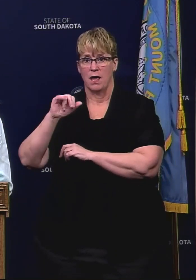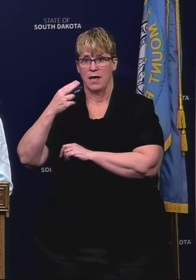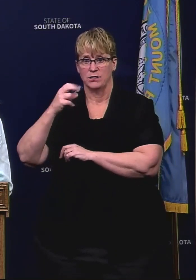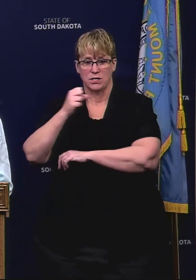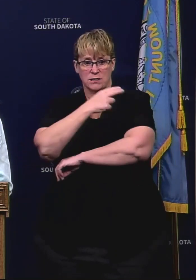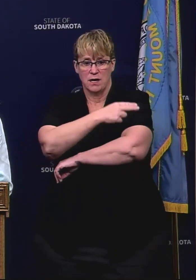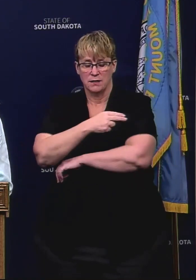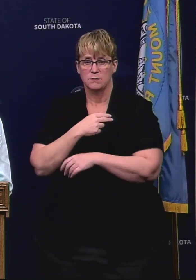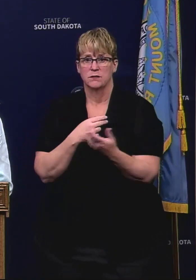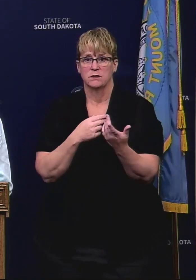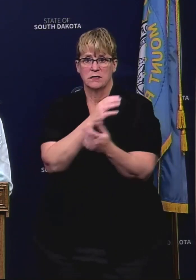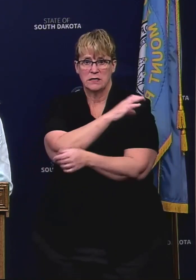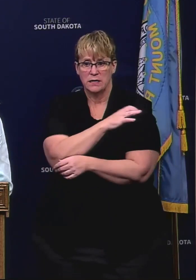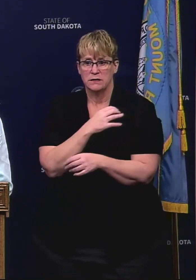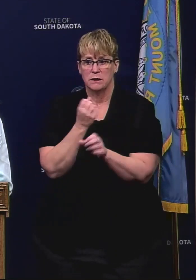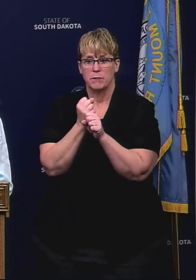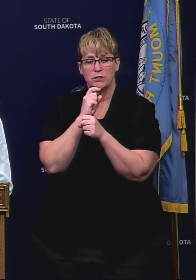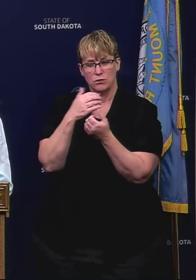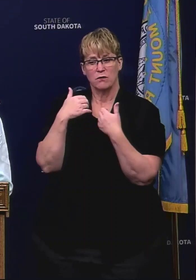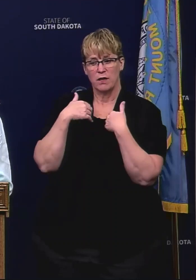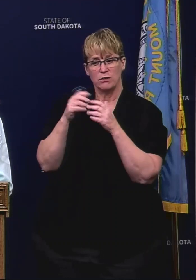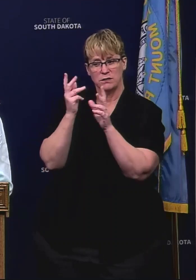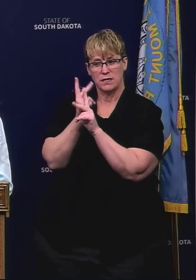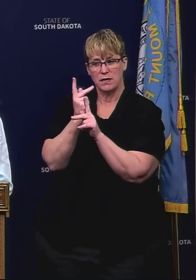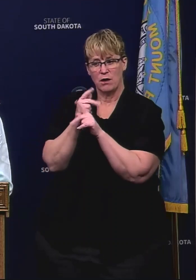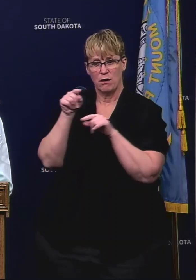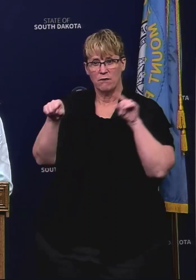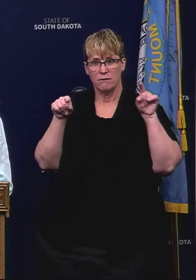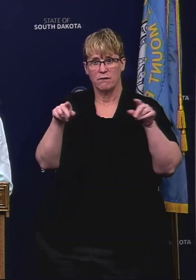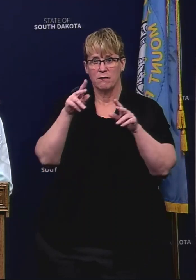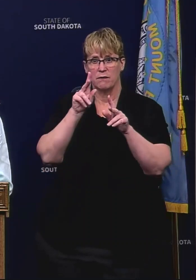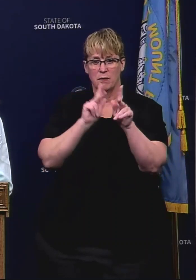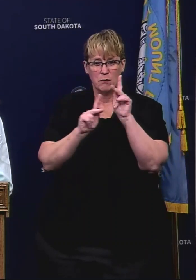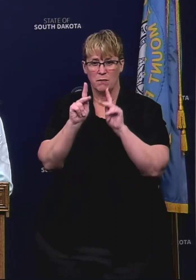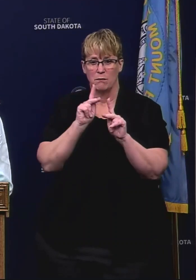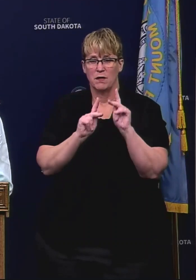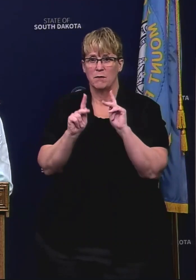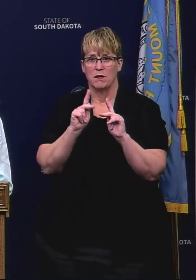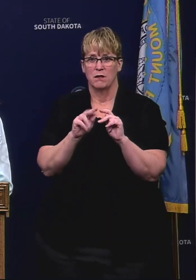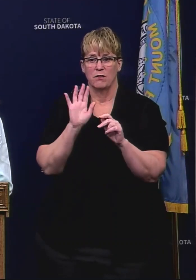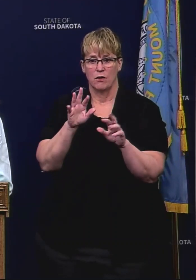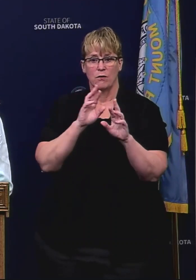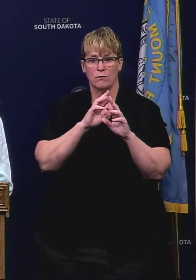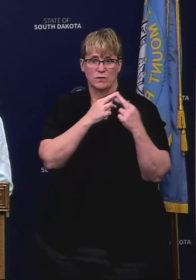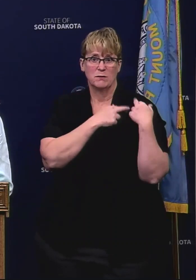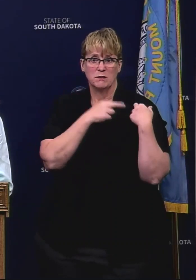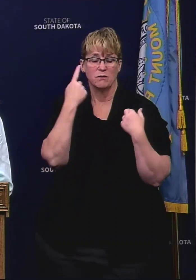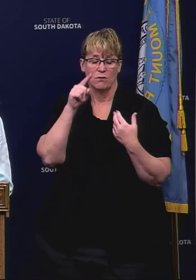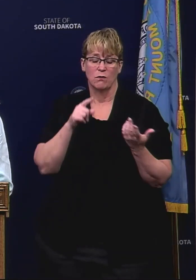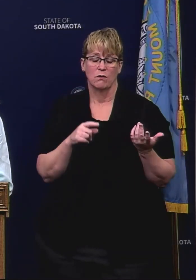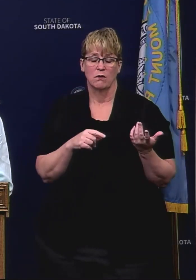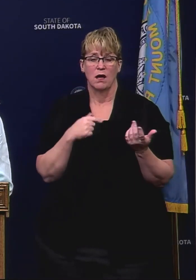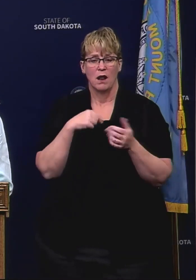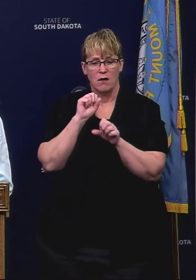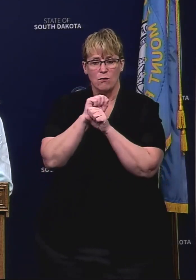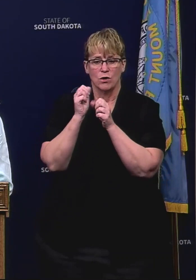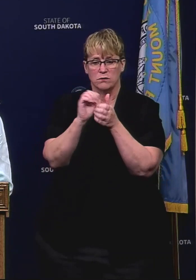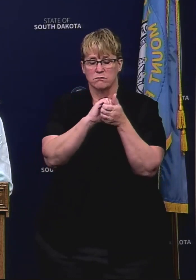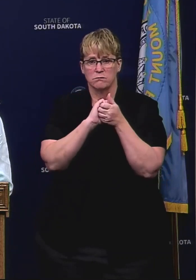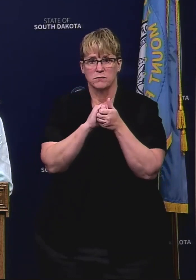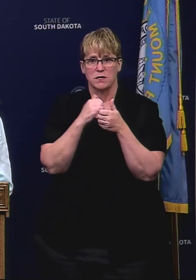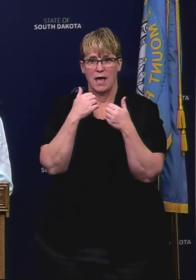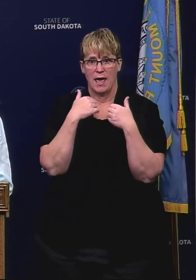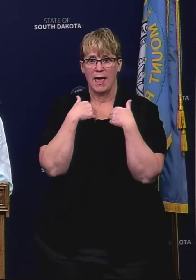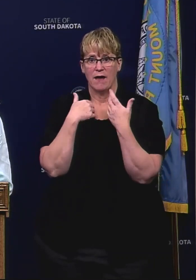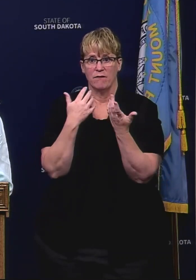sure that they were adequately taking care of the people in these areas that they're responsible for and and working to get